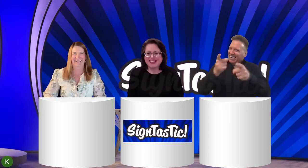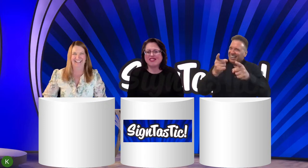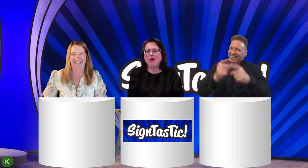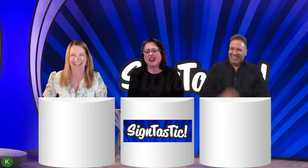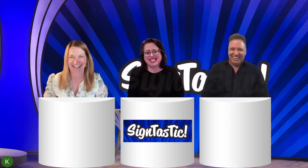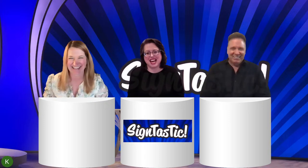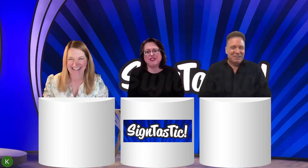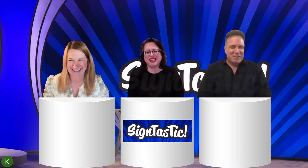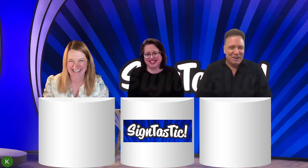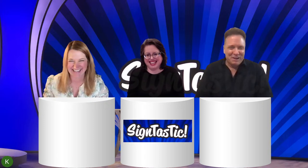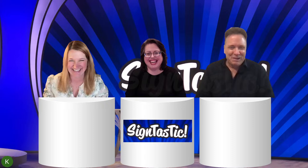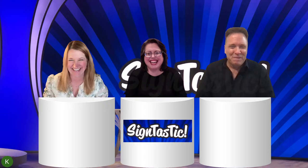Definitely.